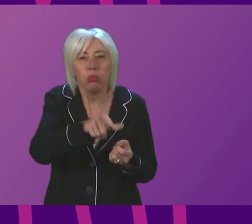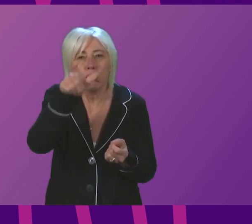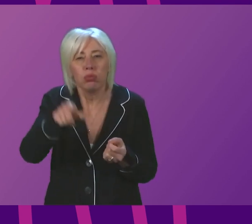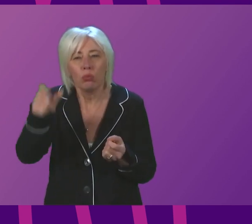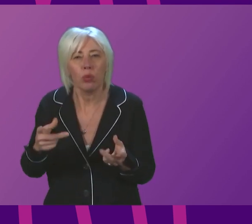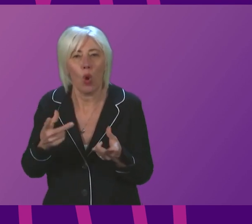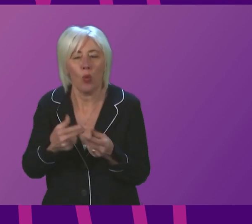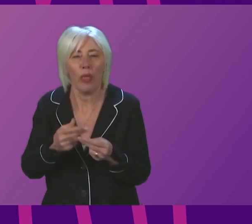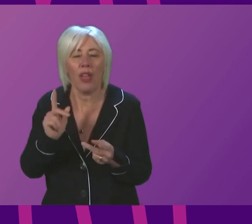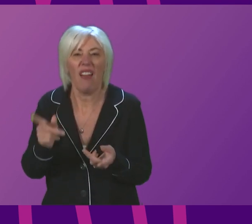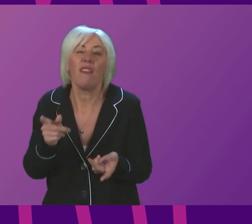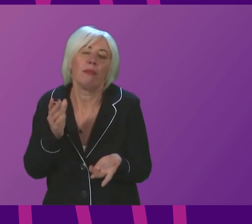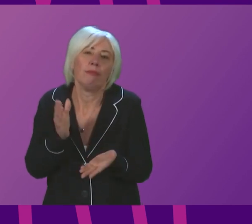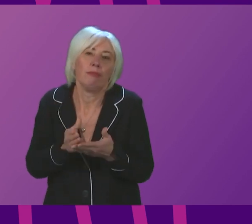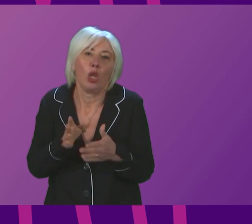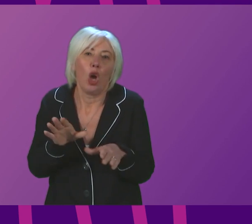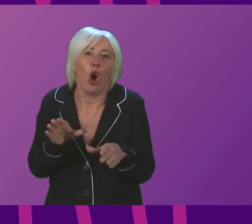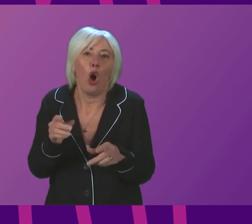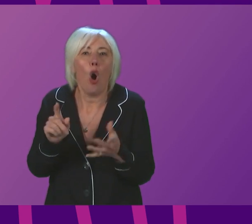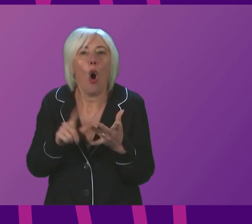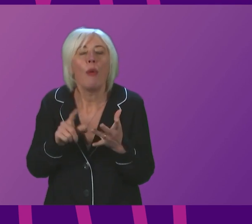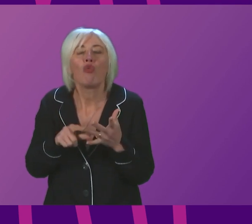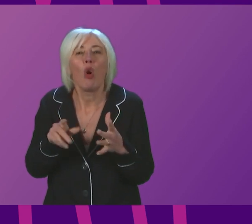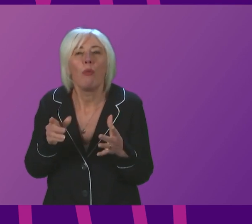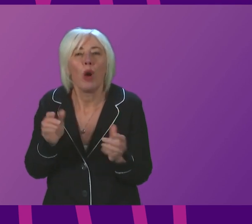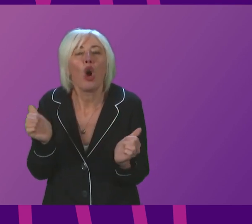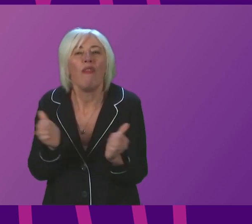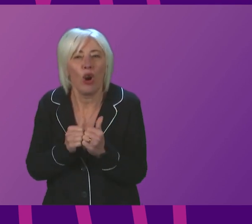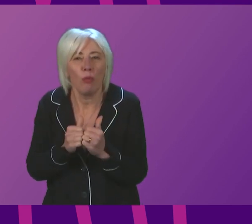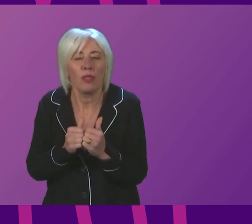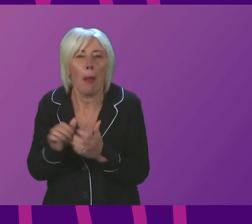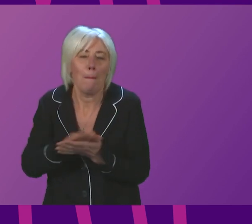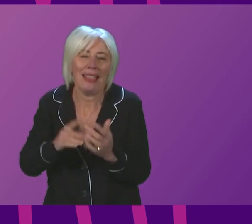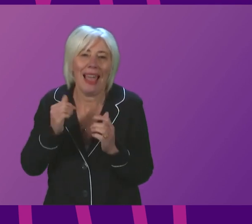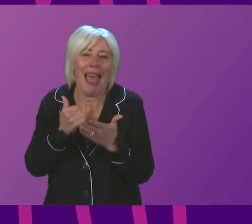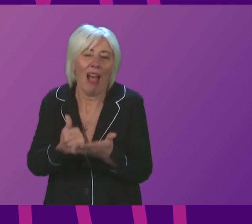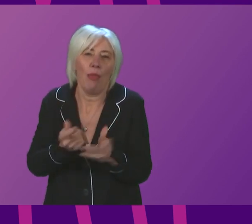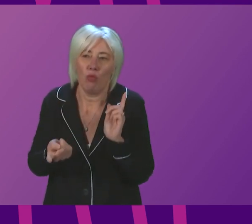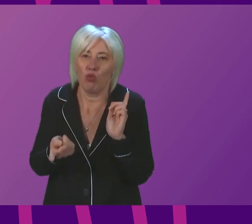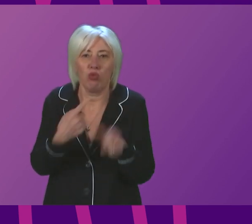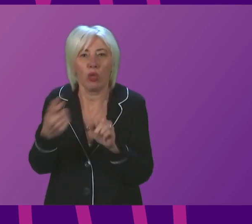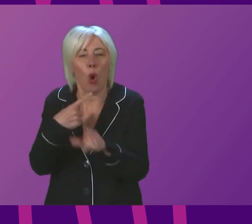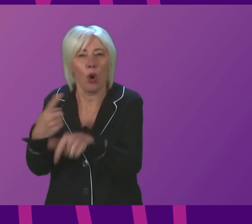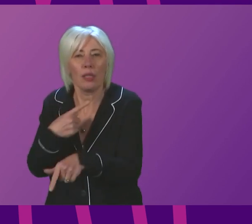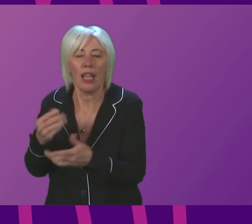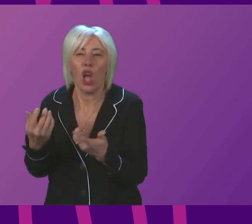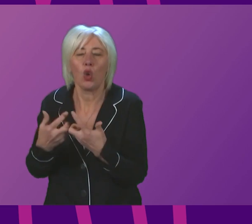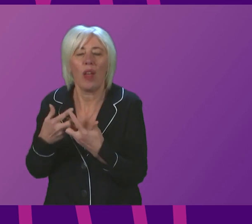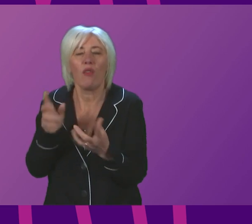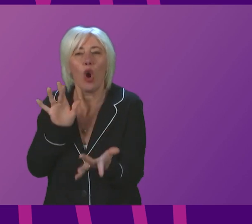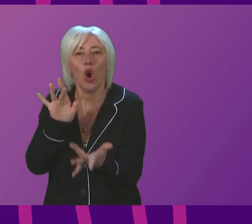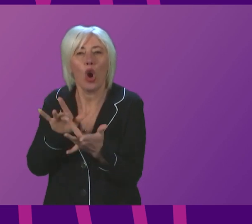they were Omicron confirmed in their public health response and that will then influence the approach to contact tracing